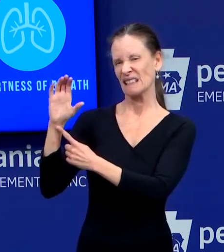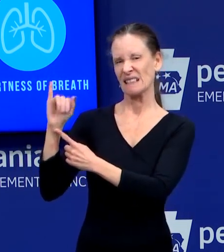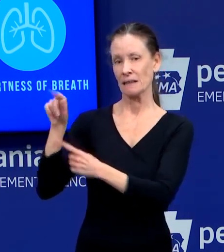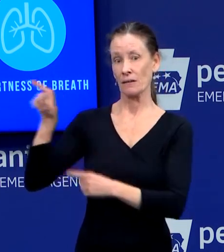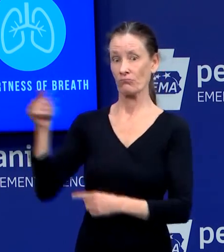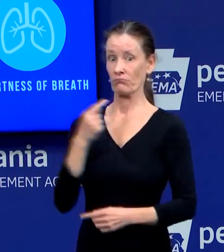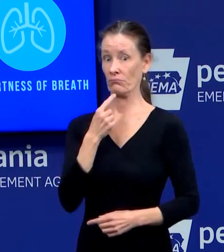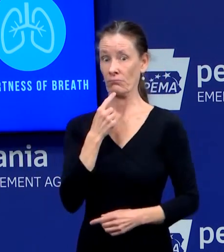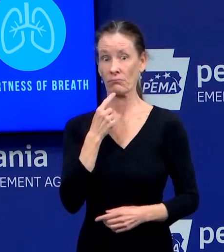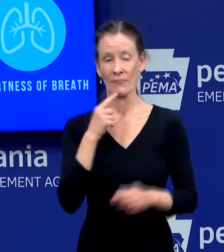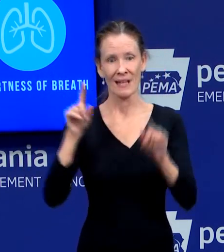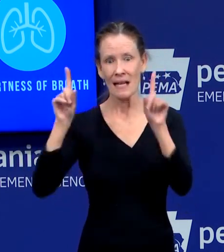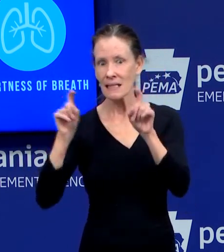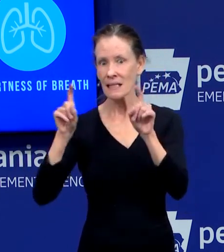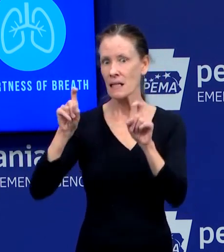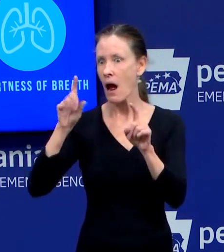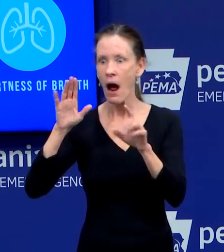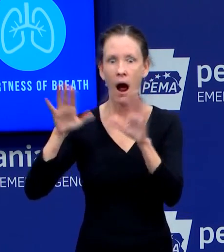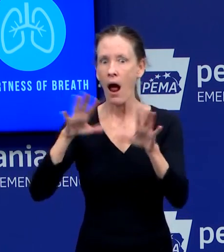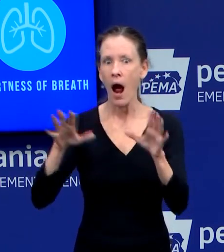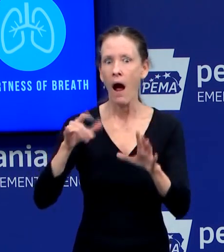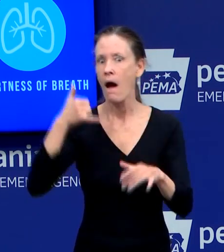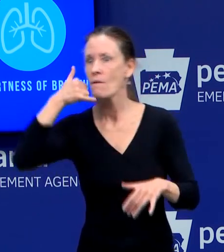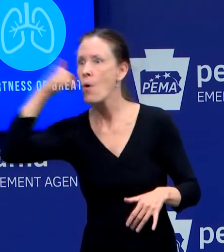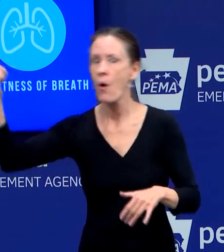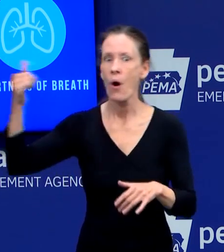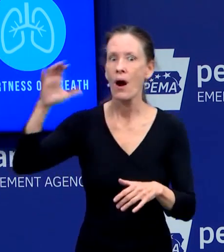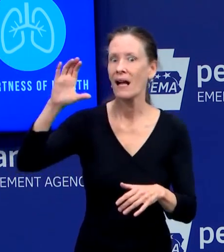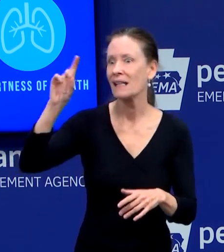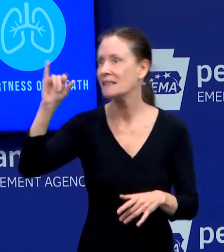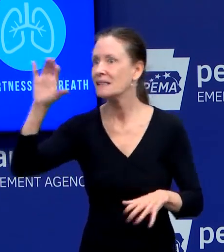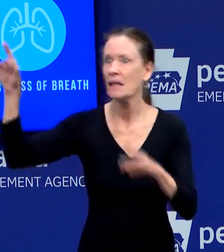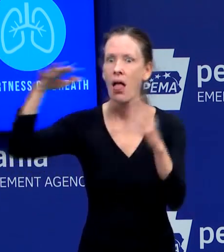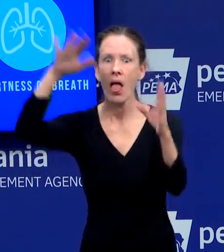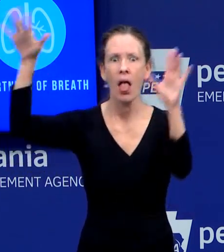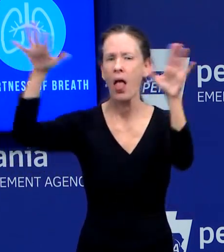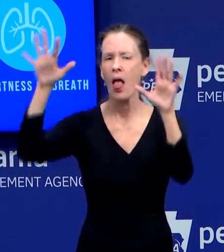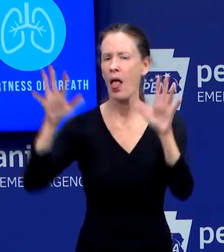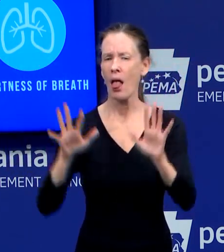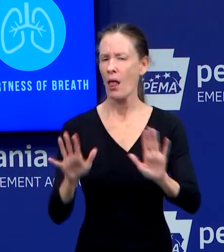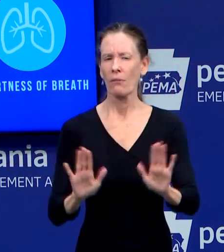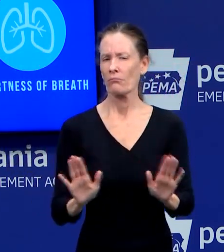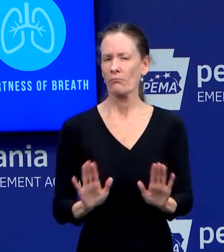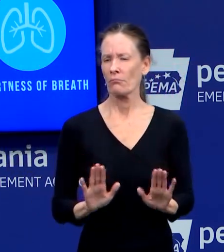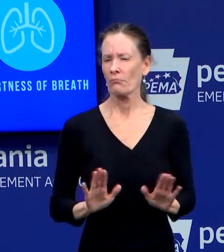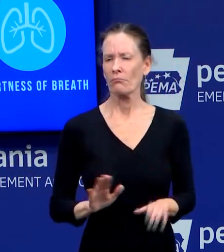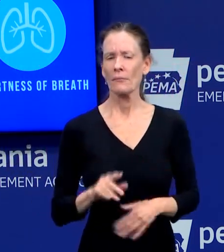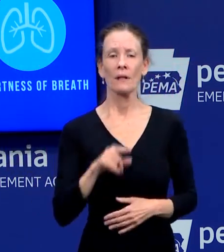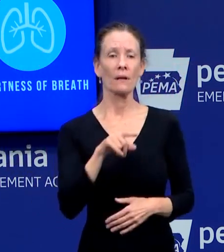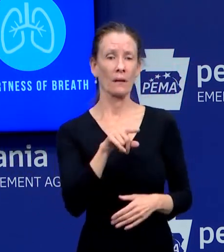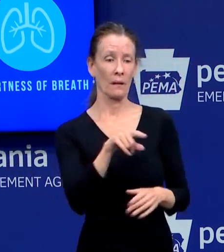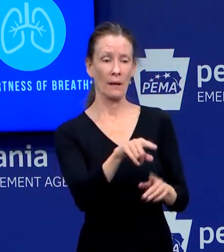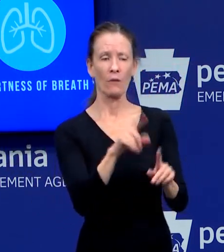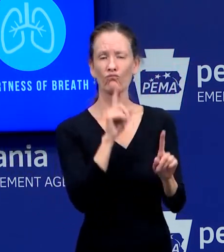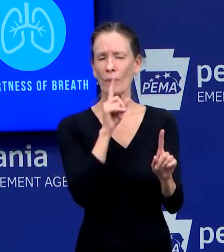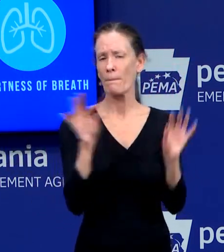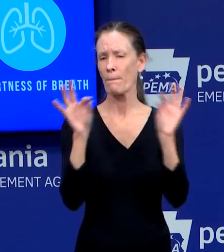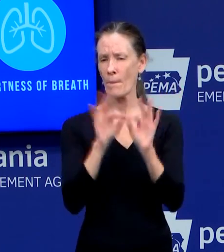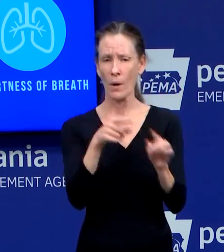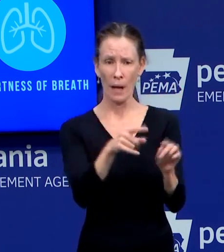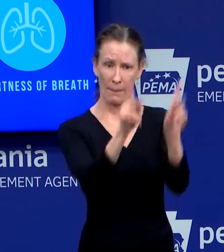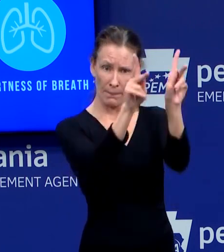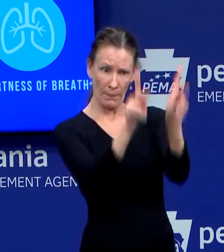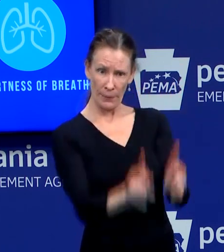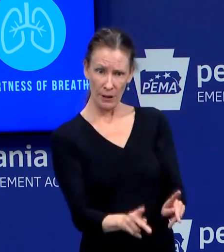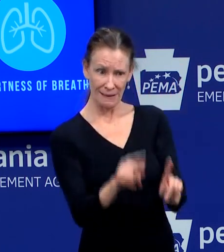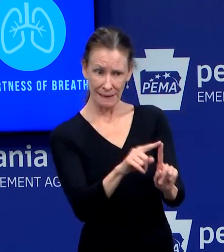the CDC. Every test had to be, the patient had to be screened with our staff, with the CDC staff, and